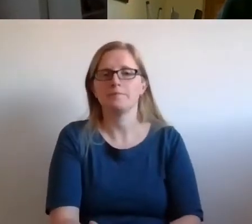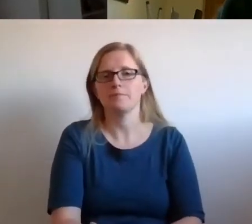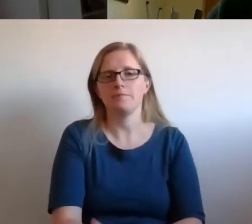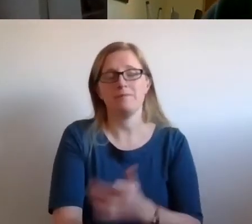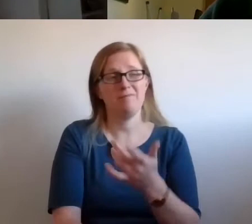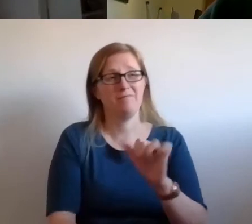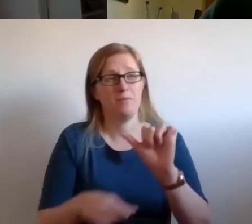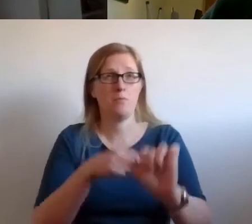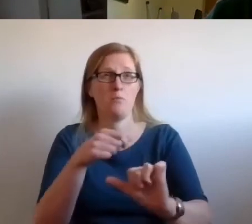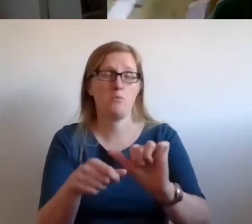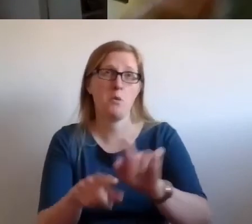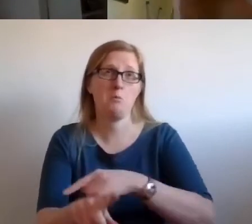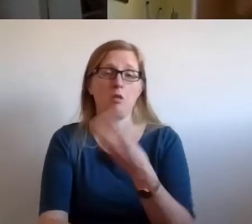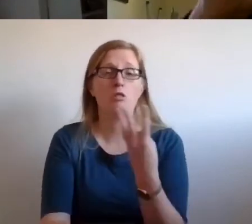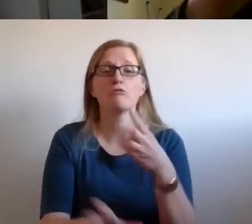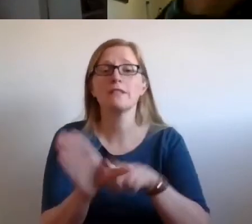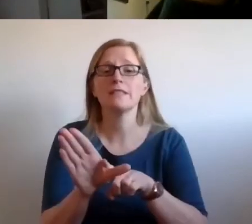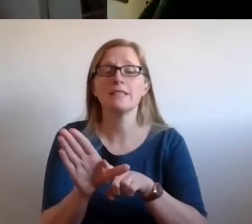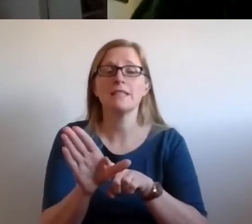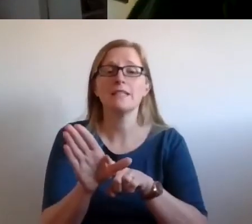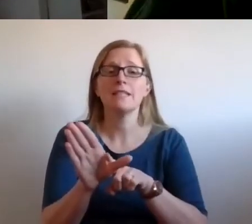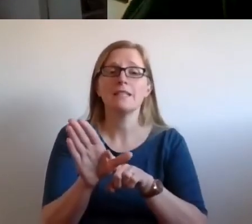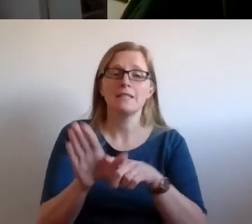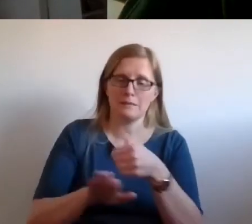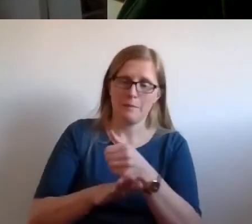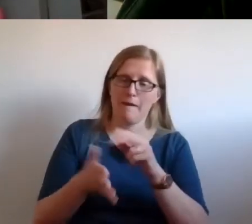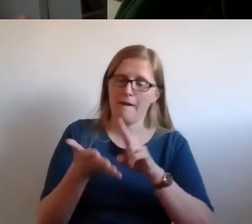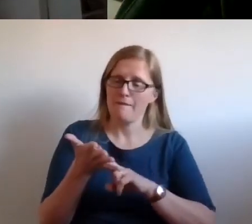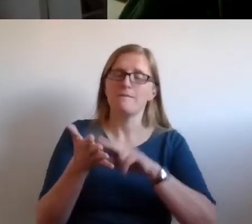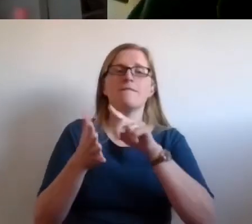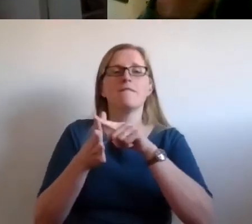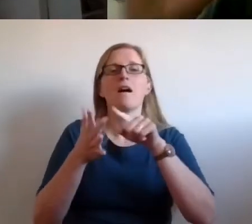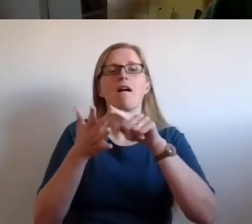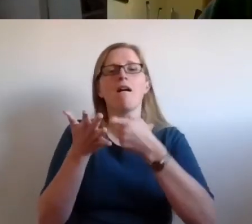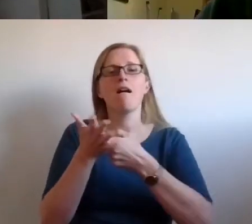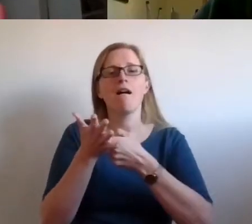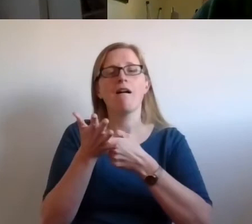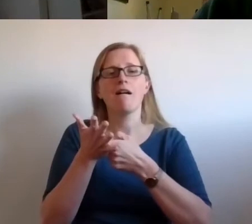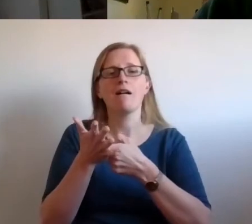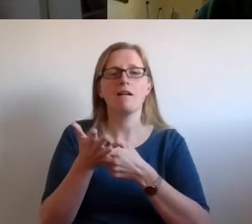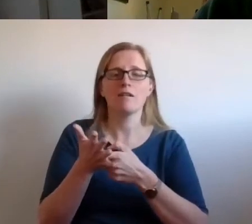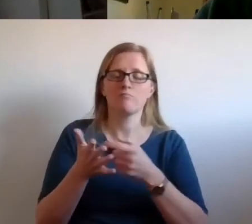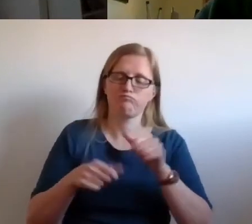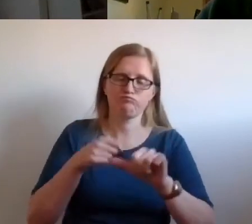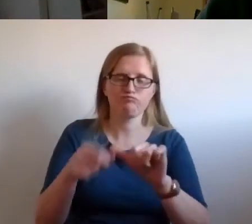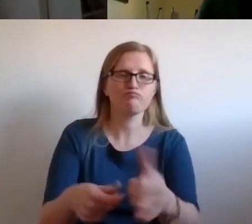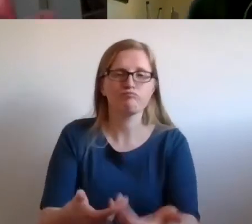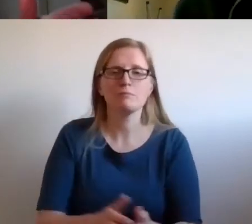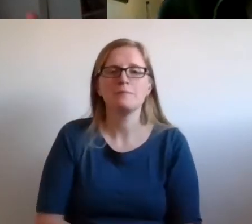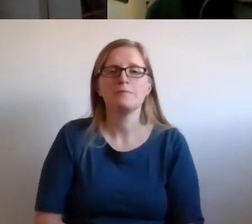lasted about three years based on these fair sort of methodology. And we brought together for the first time ever,